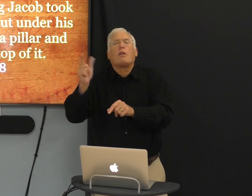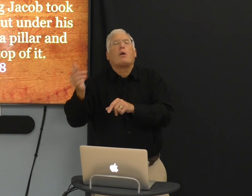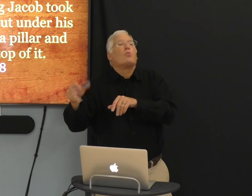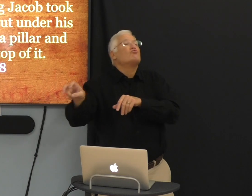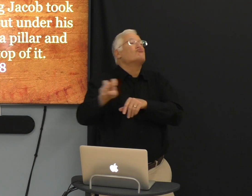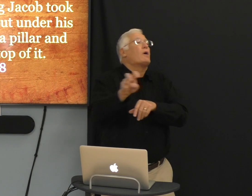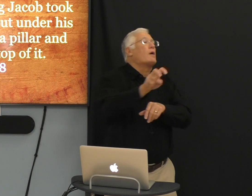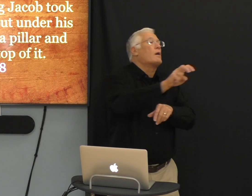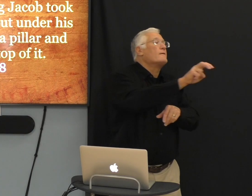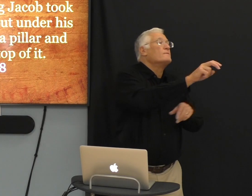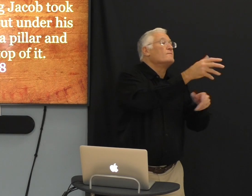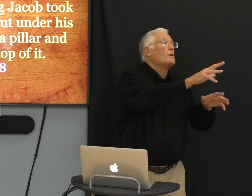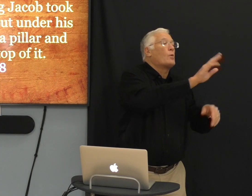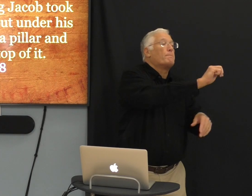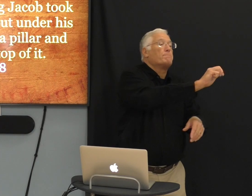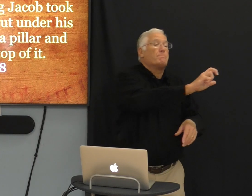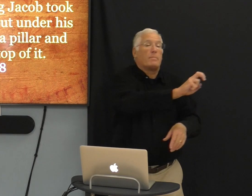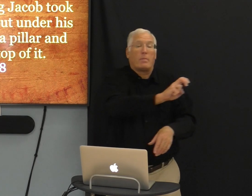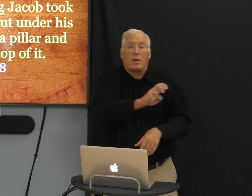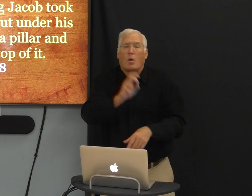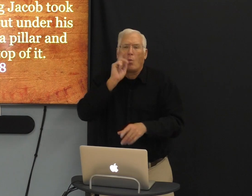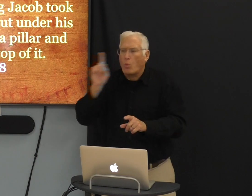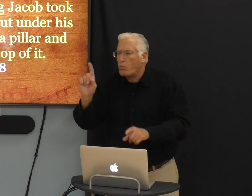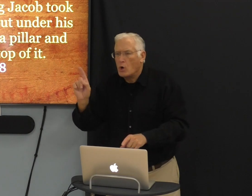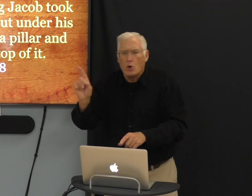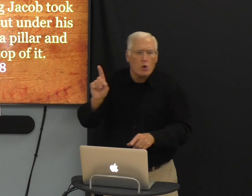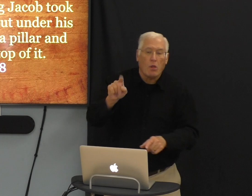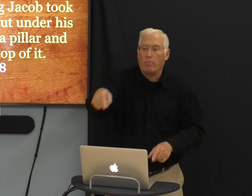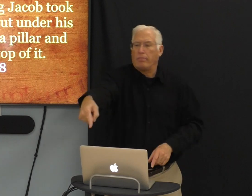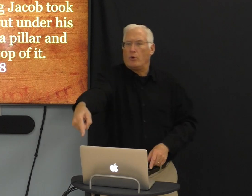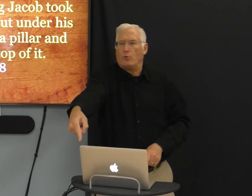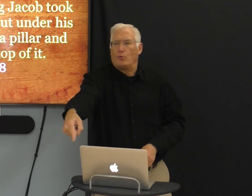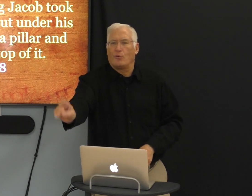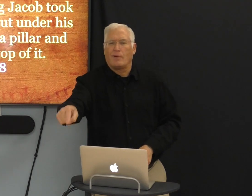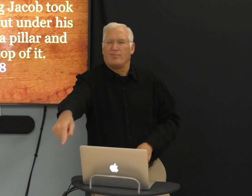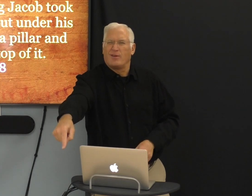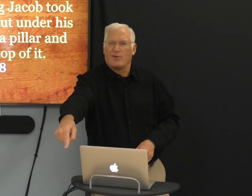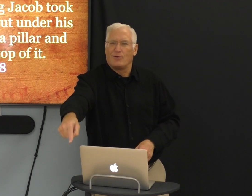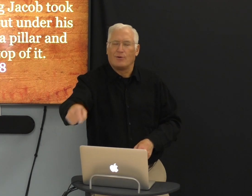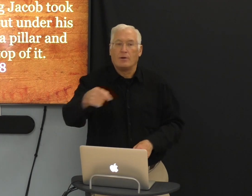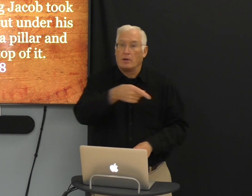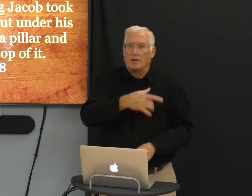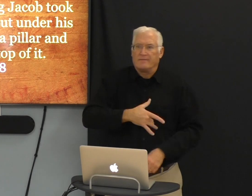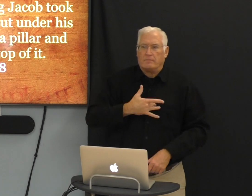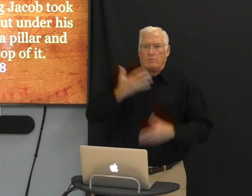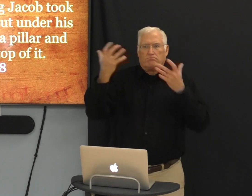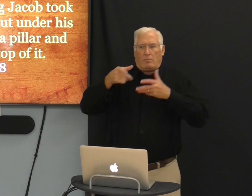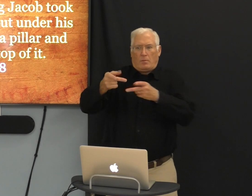so that later when he could return looking for that place and he would find it.